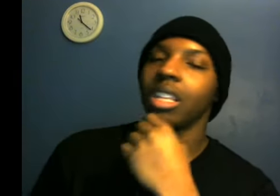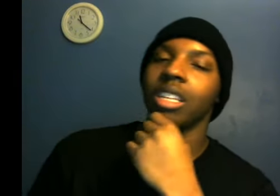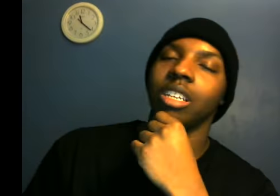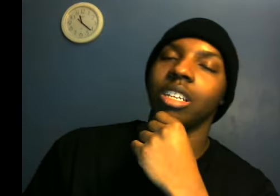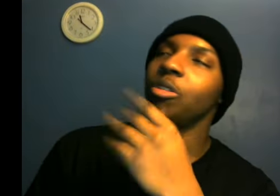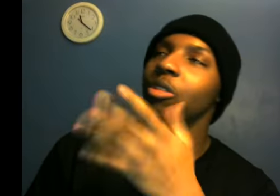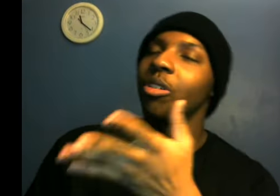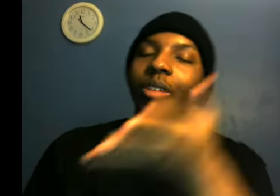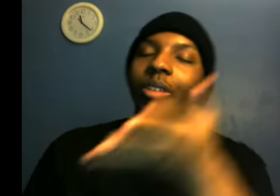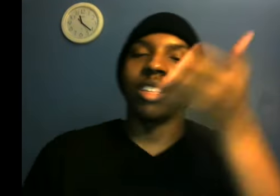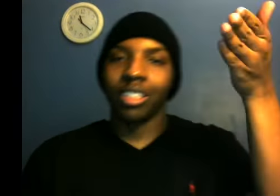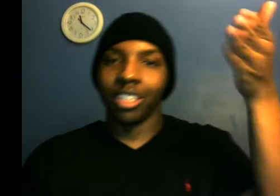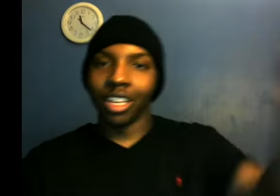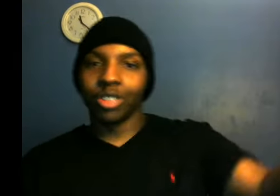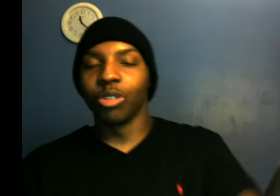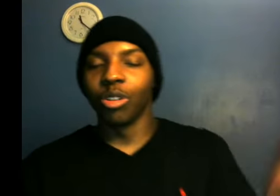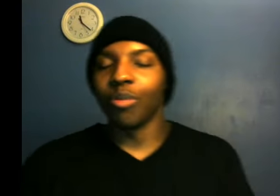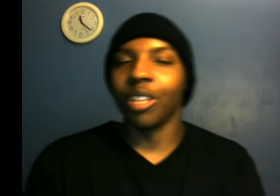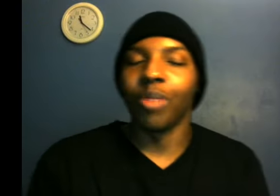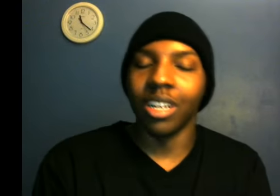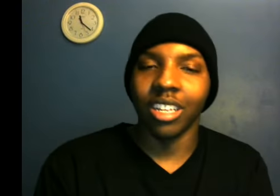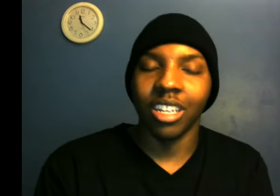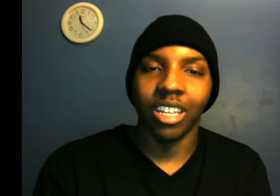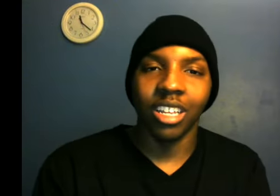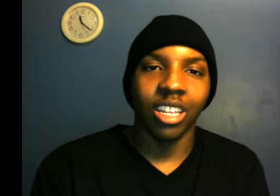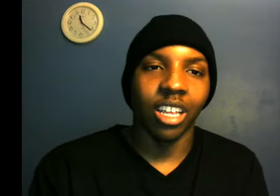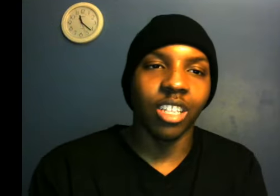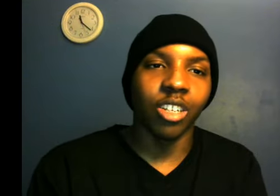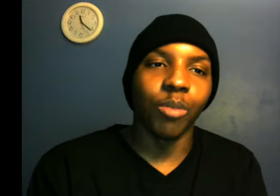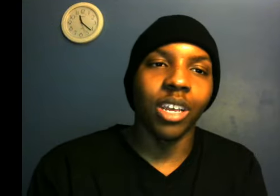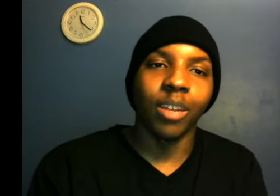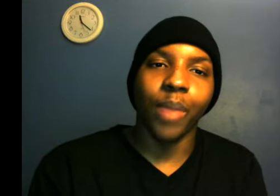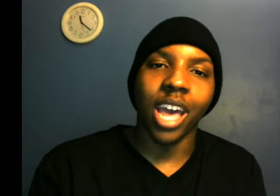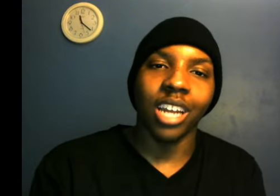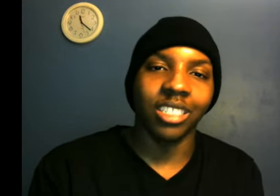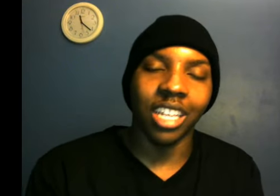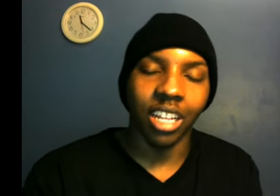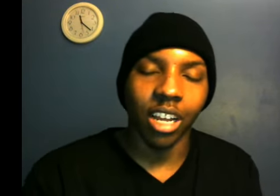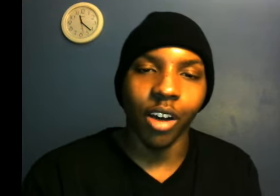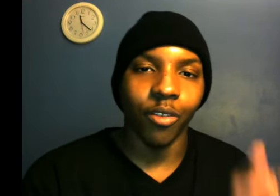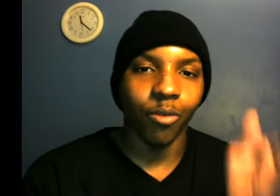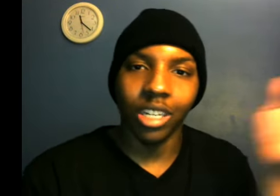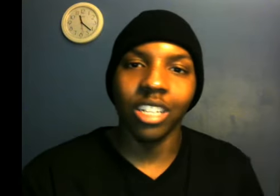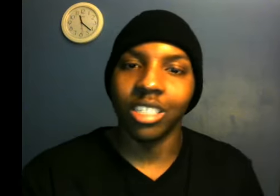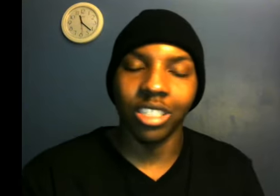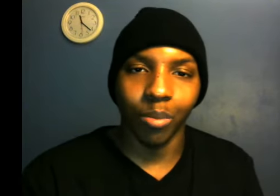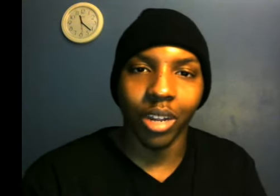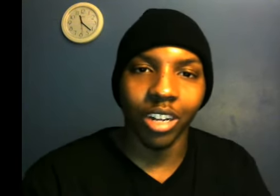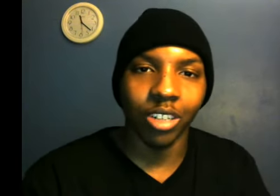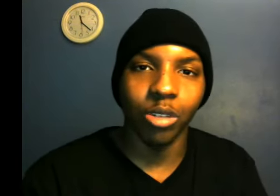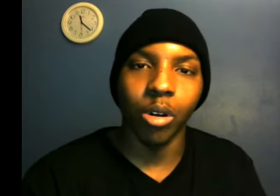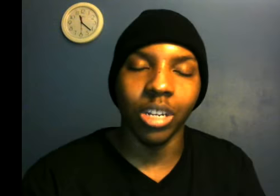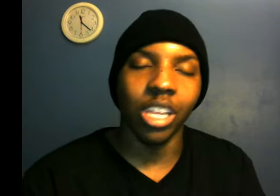You could give sue the money but it's going to be in the bad extent of releasing some players you're going to need.